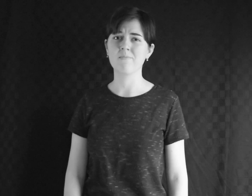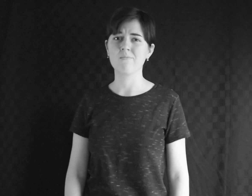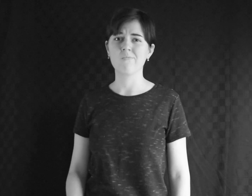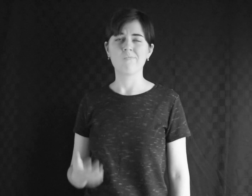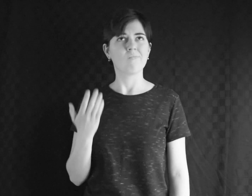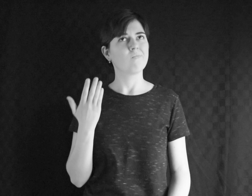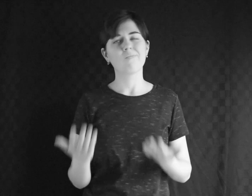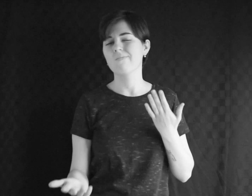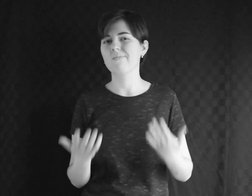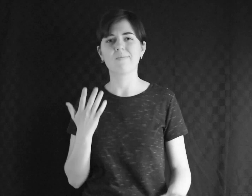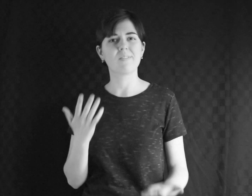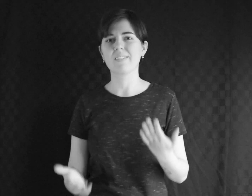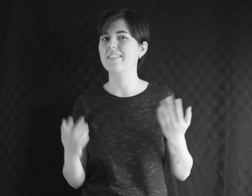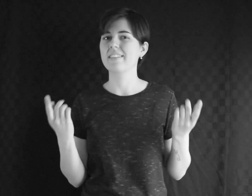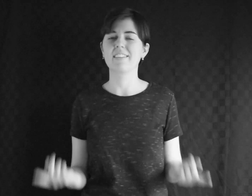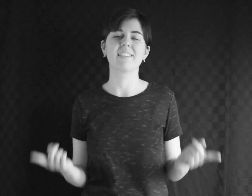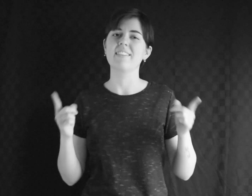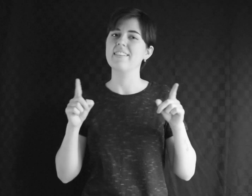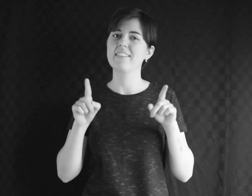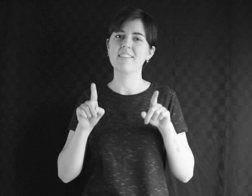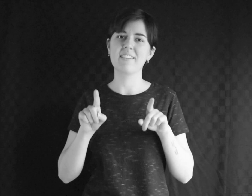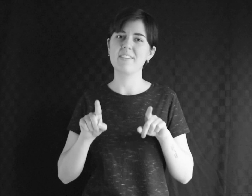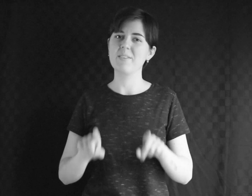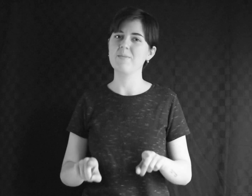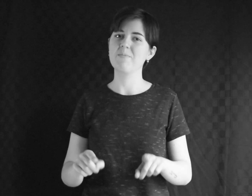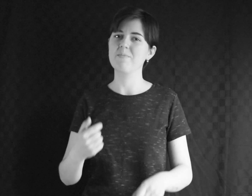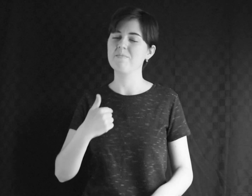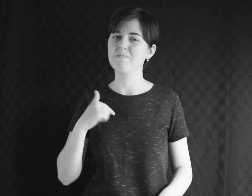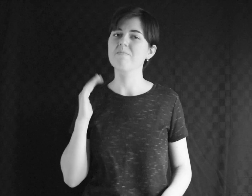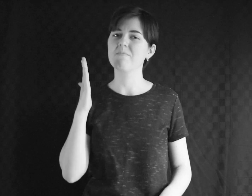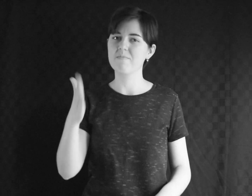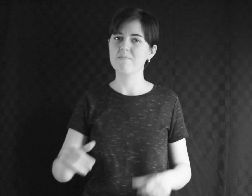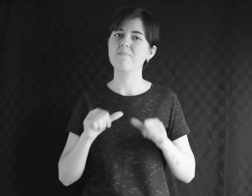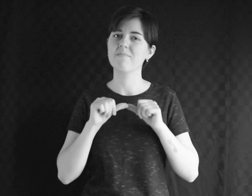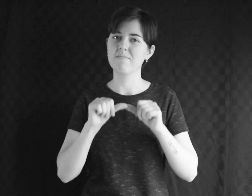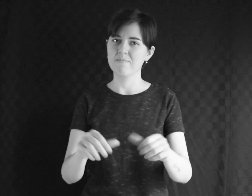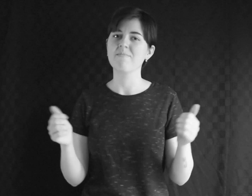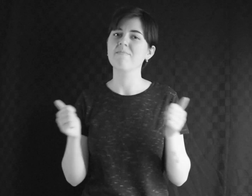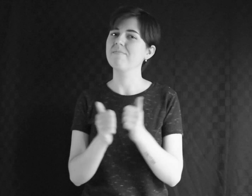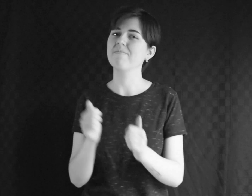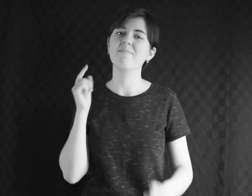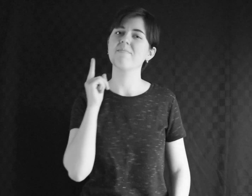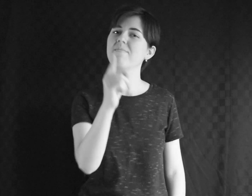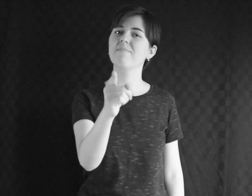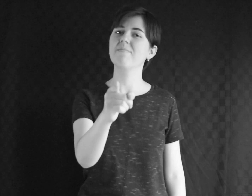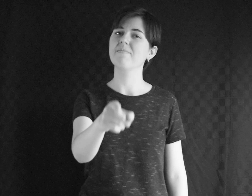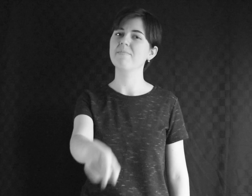No matter what this world will throw I won't shake me loose